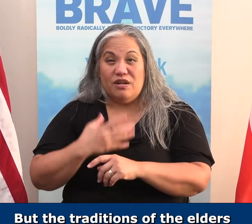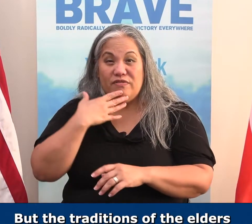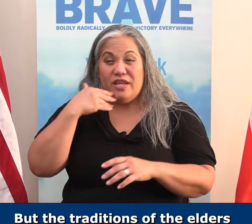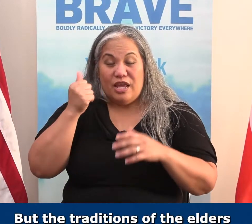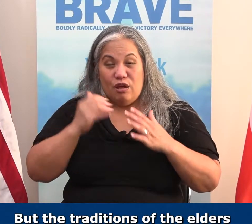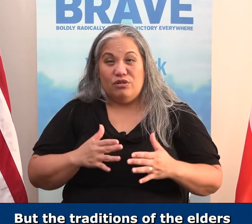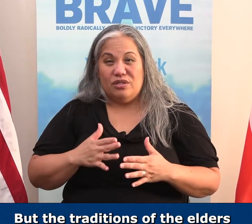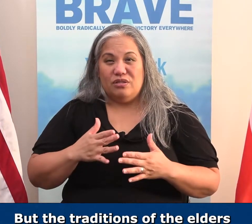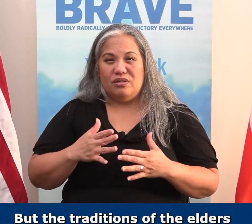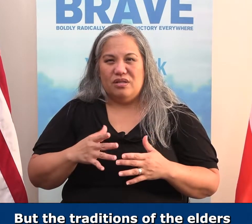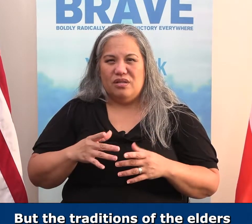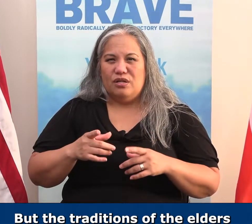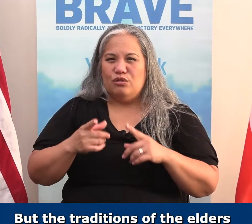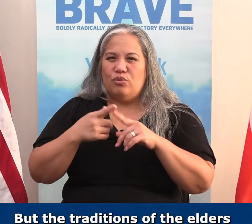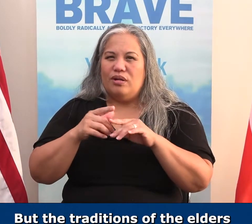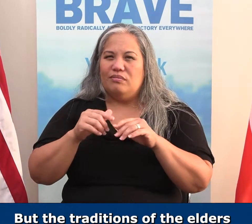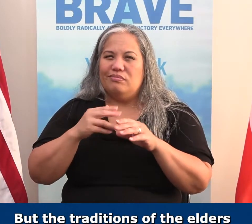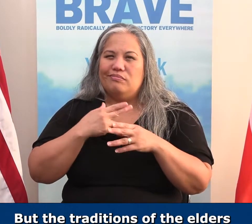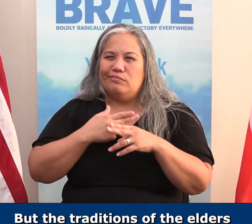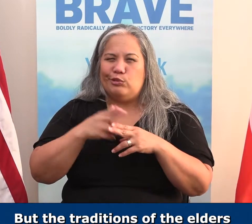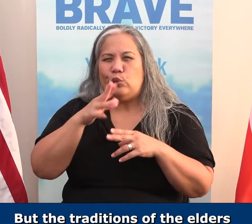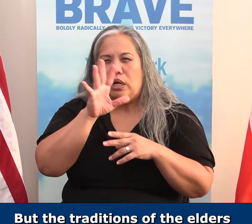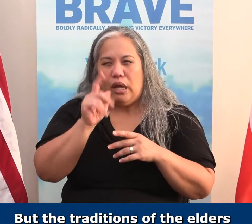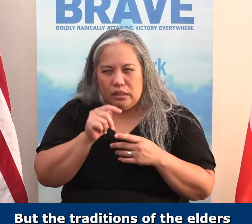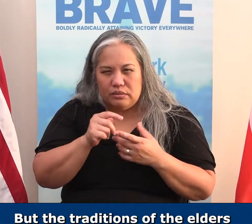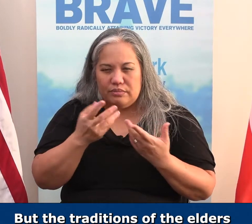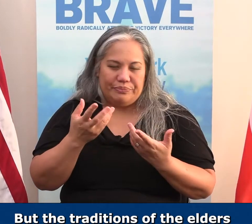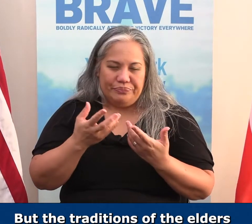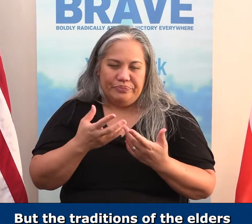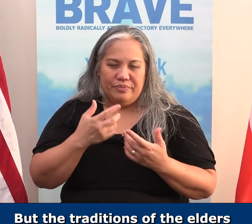But, the tradition of the elders, as all traditions do, try to shortcut things.